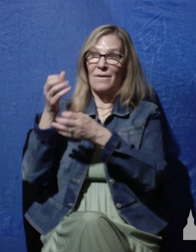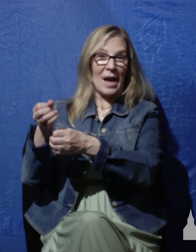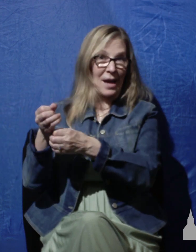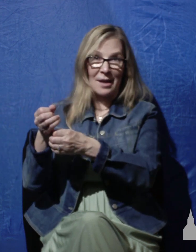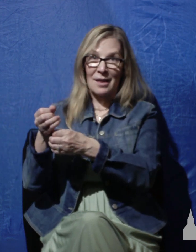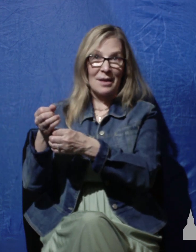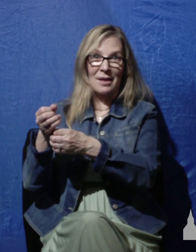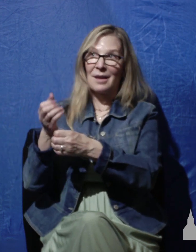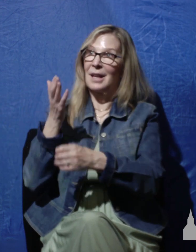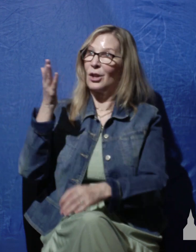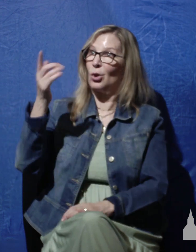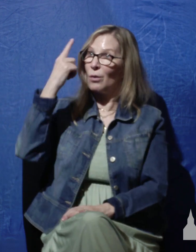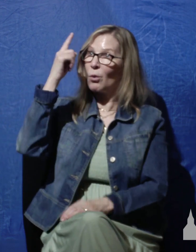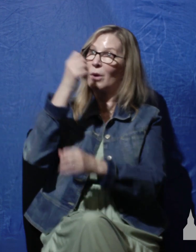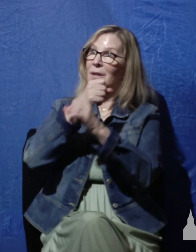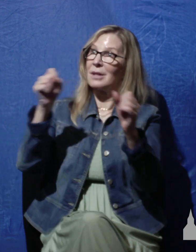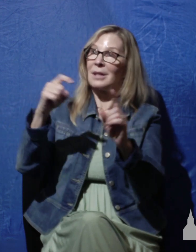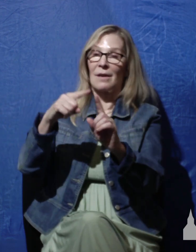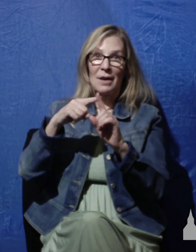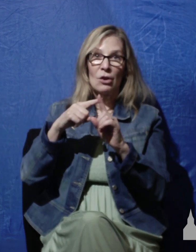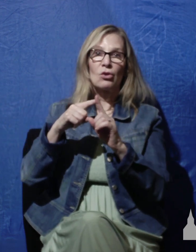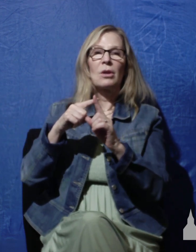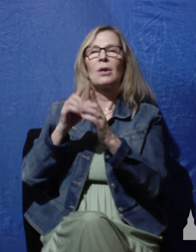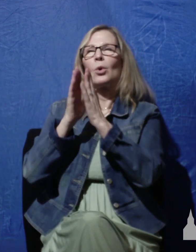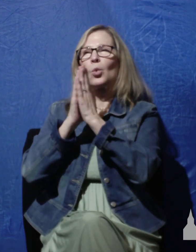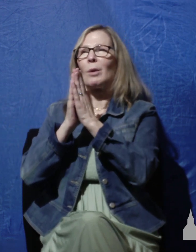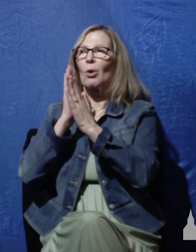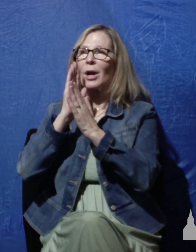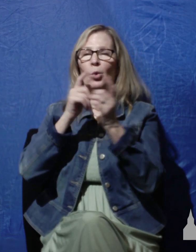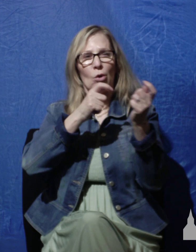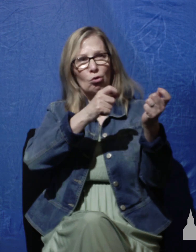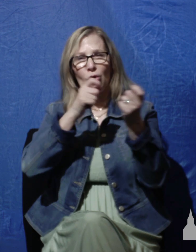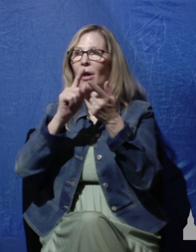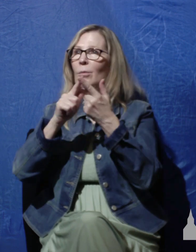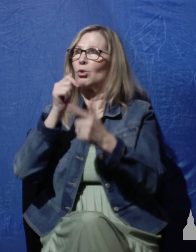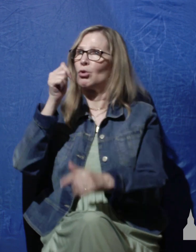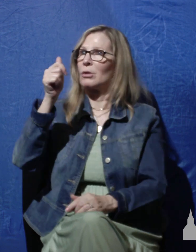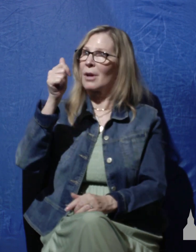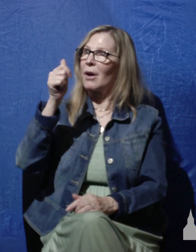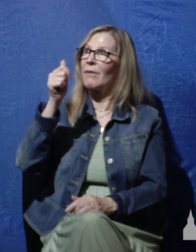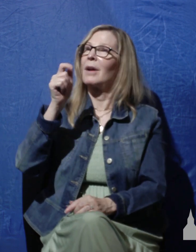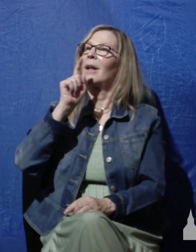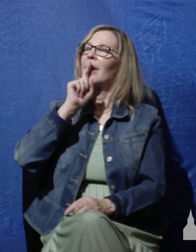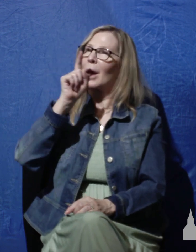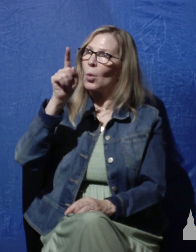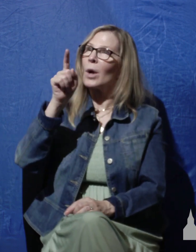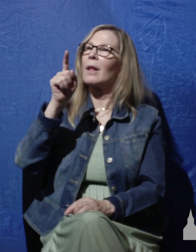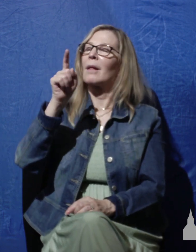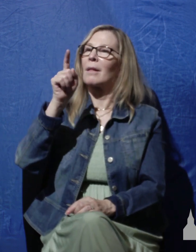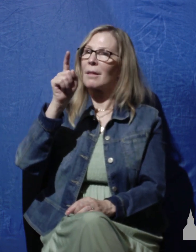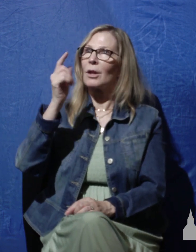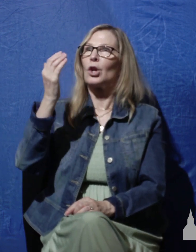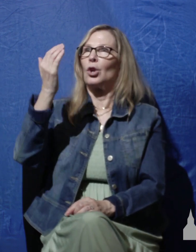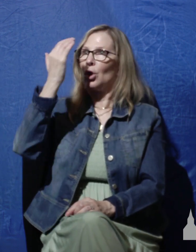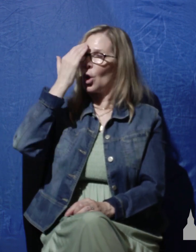faith in you for salvation we pray that you'll draw them to yourself that they indeed may come to know you today